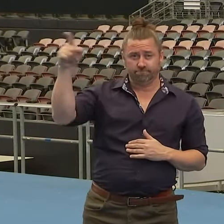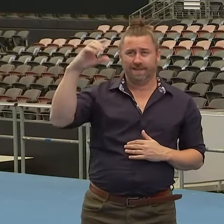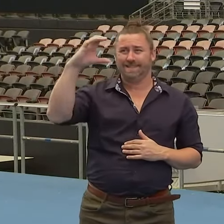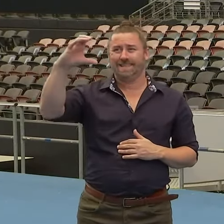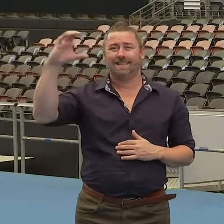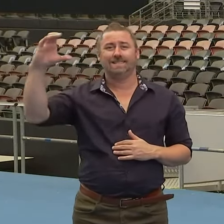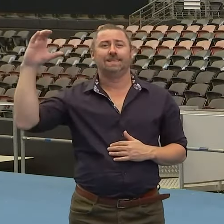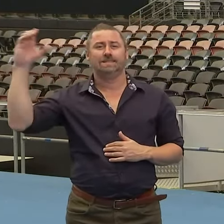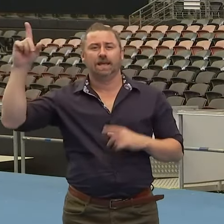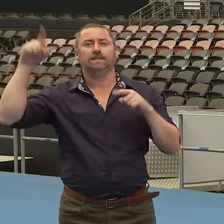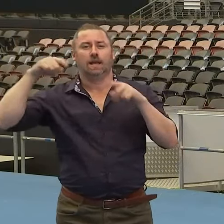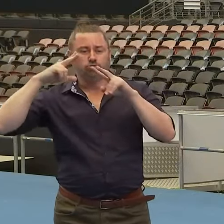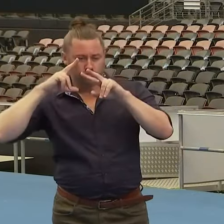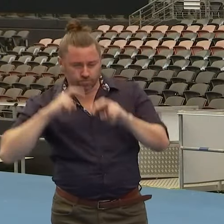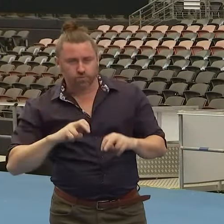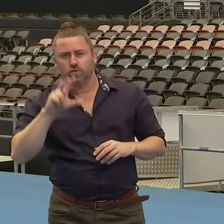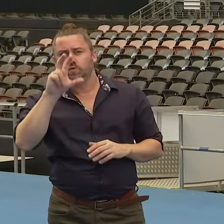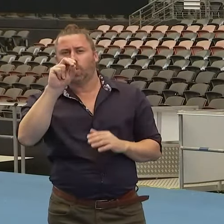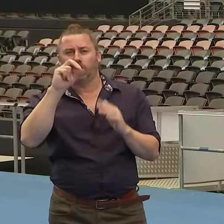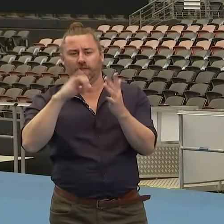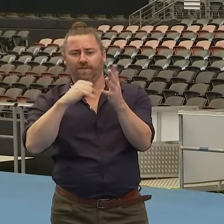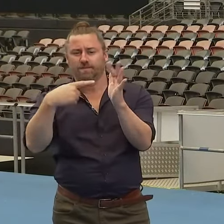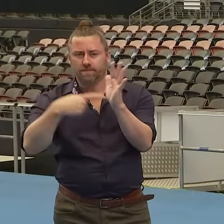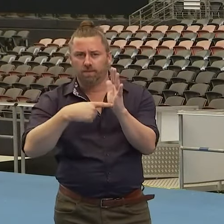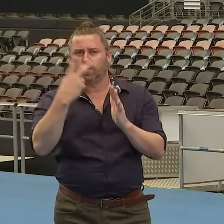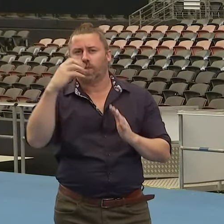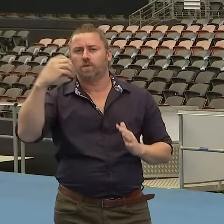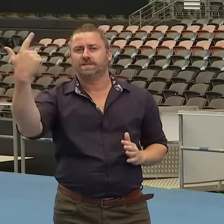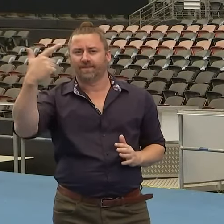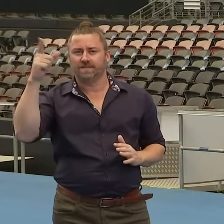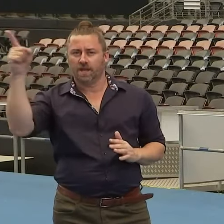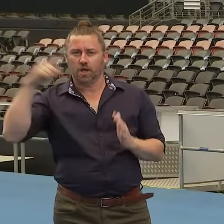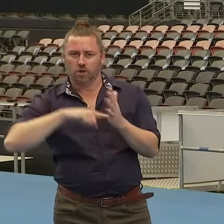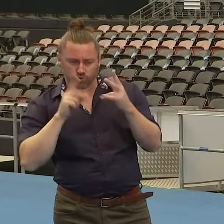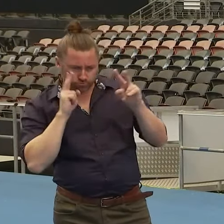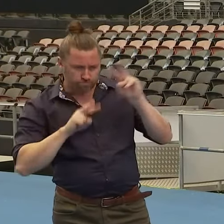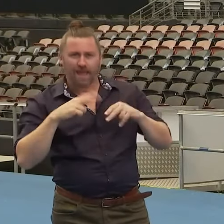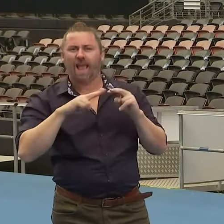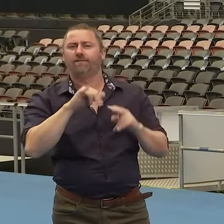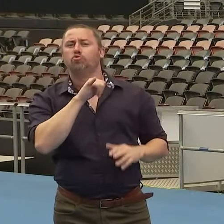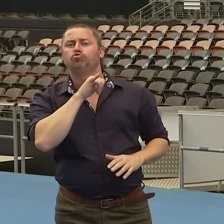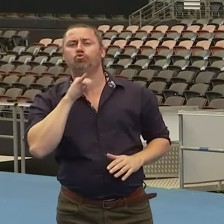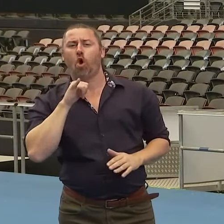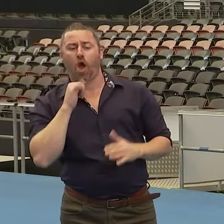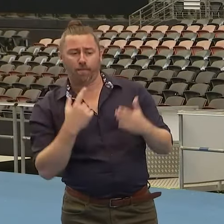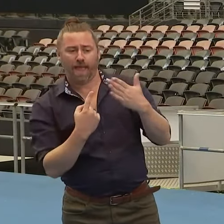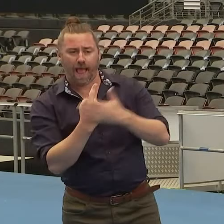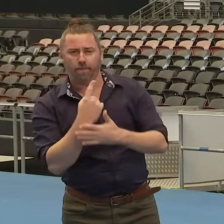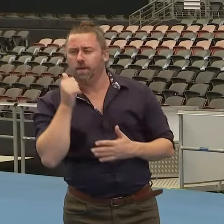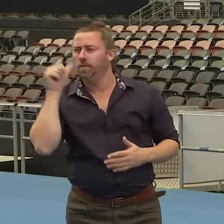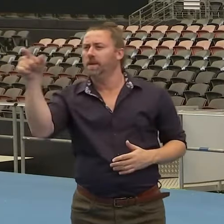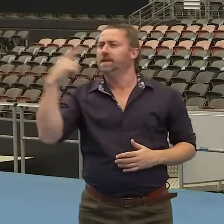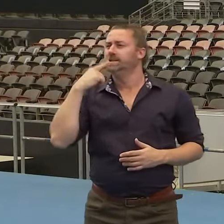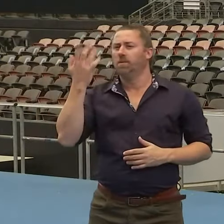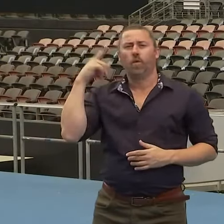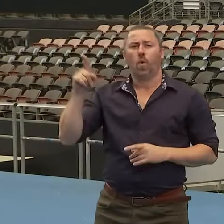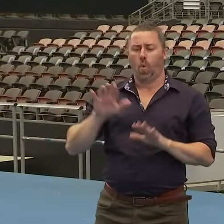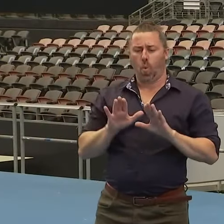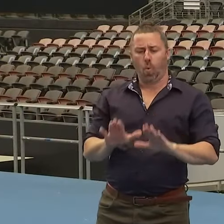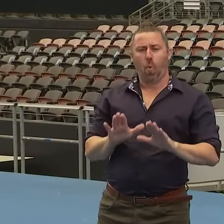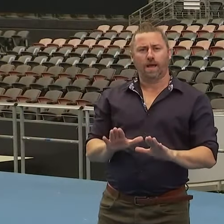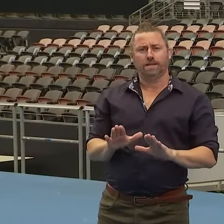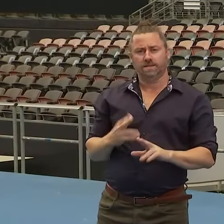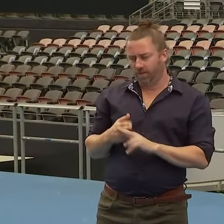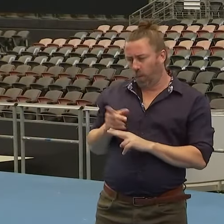investigation on the 12th of September 2017, in order to determine any criminality. I remember at the time you were saying you were waiting on the State